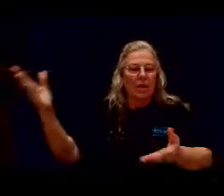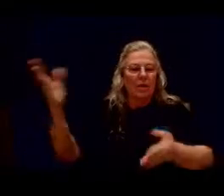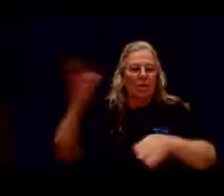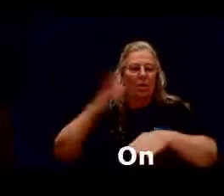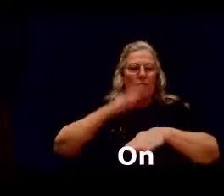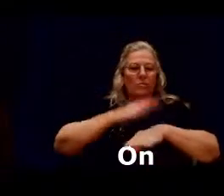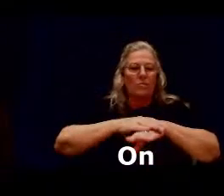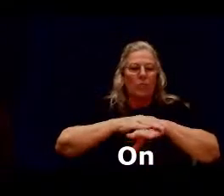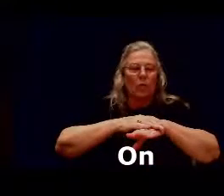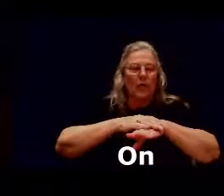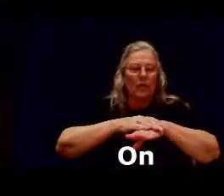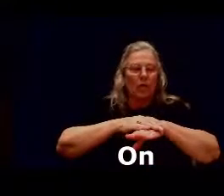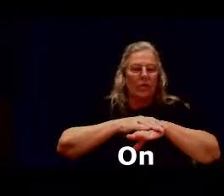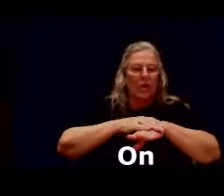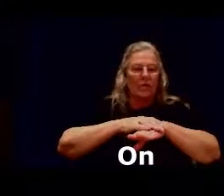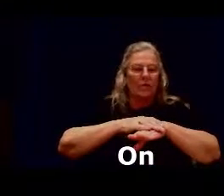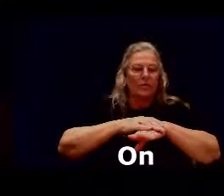on one hand on the other